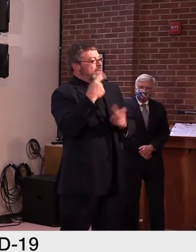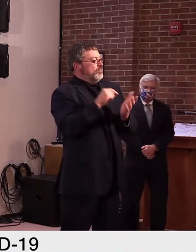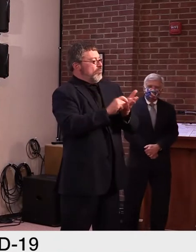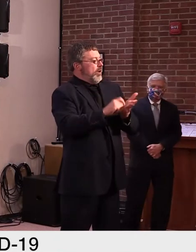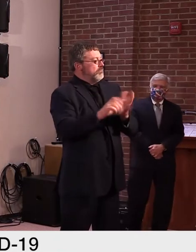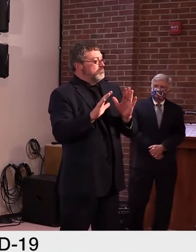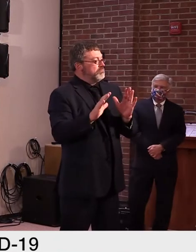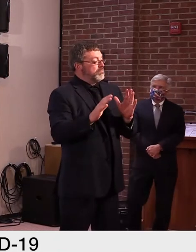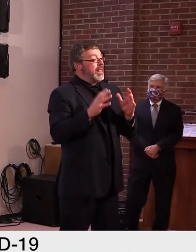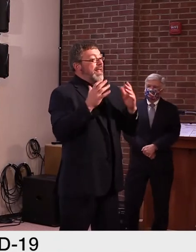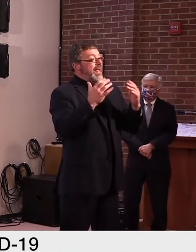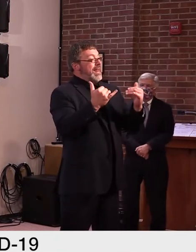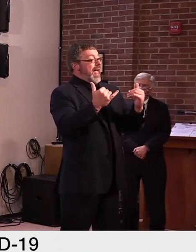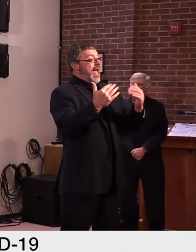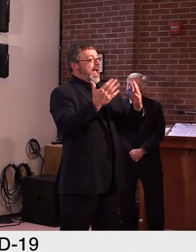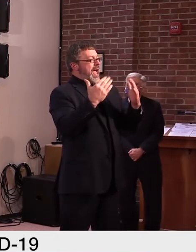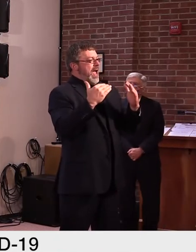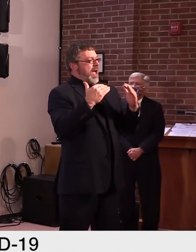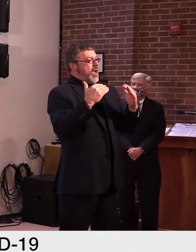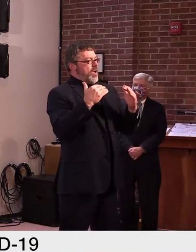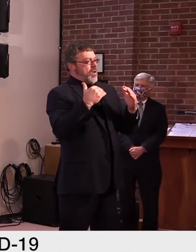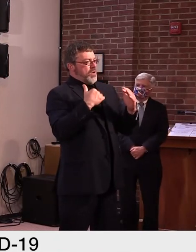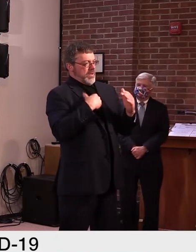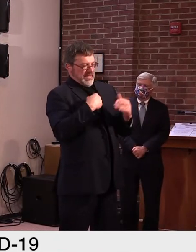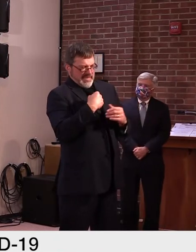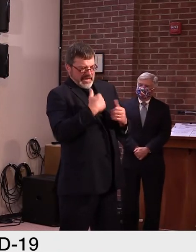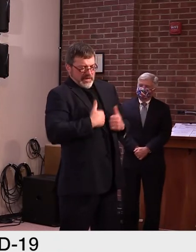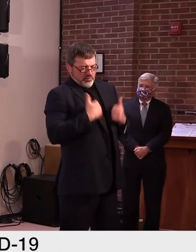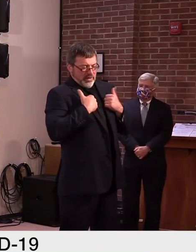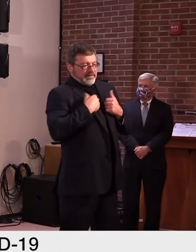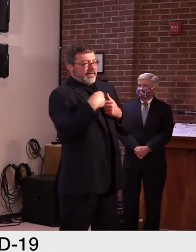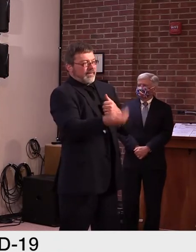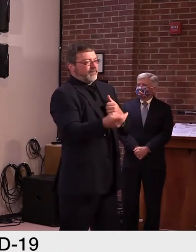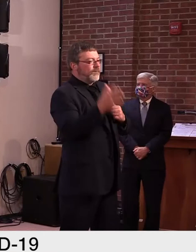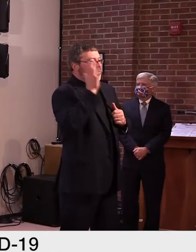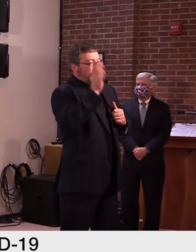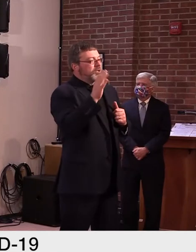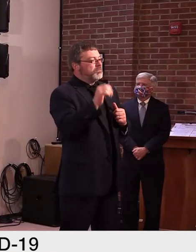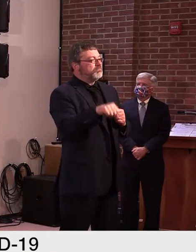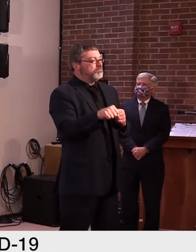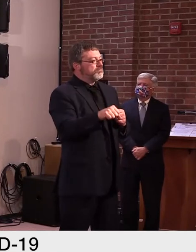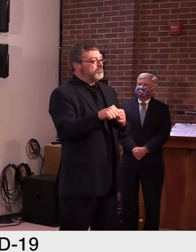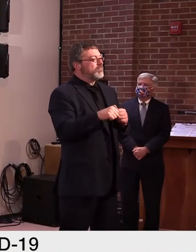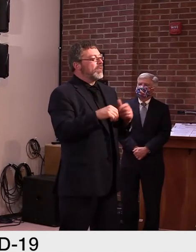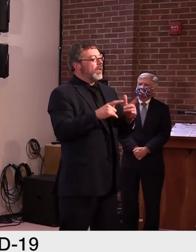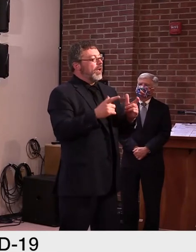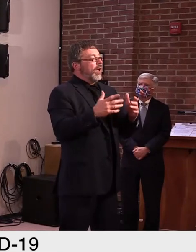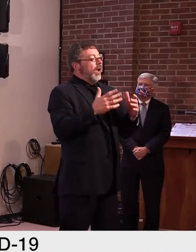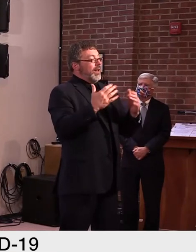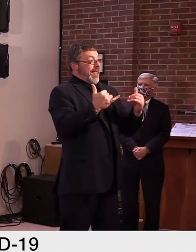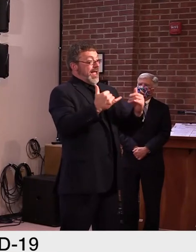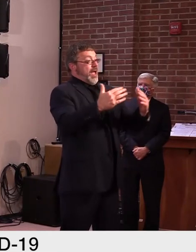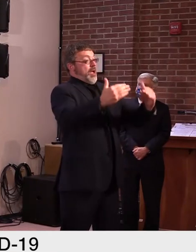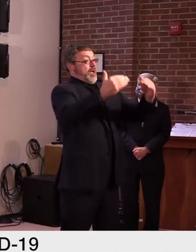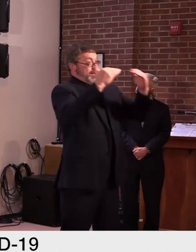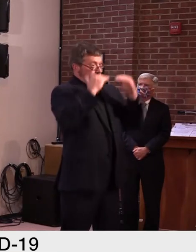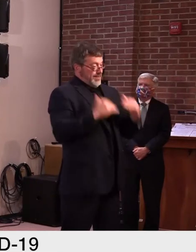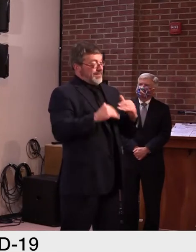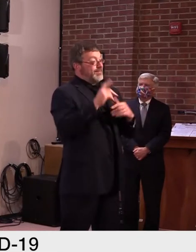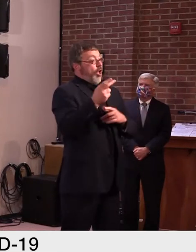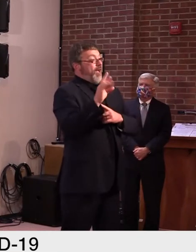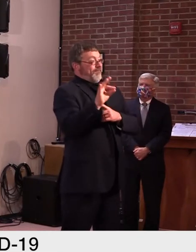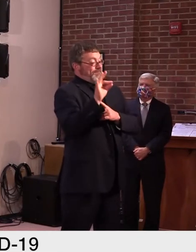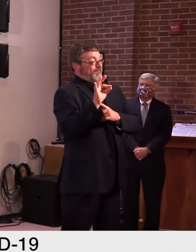We can get it. We can get it to you. Oh, great. Great. That would be great. Uh, with regard to that Fauci, I don't want him to be